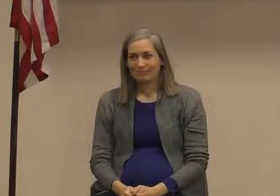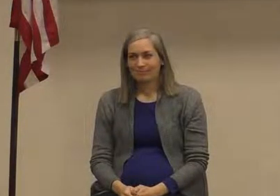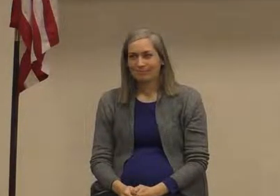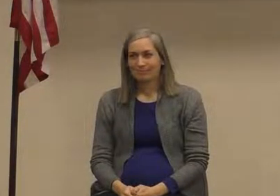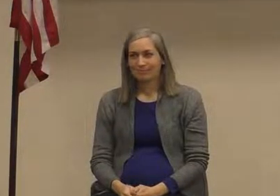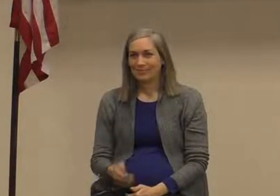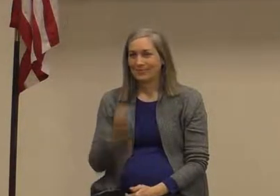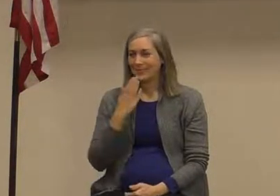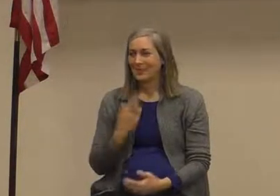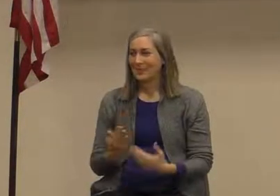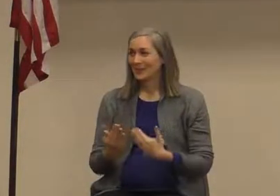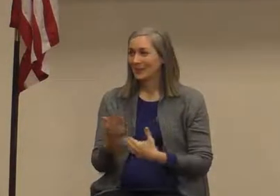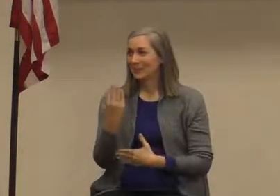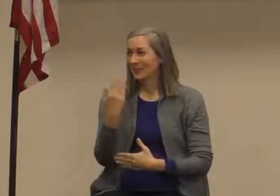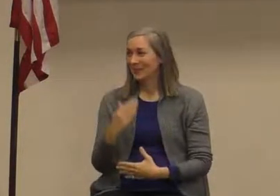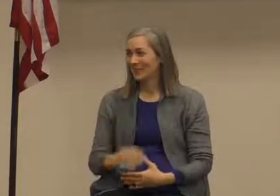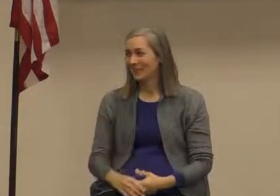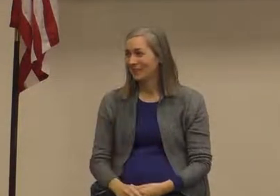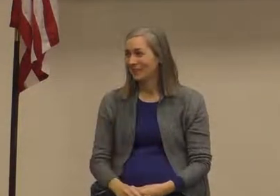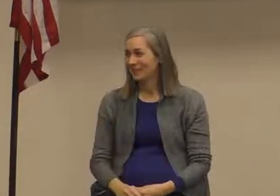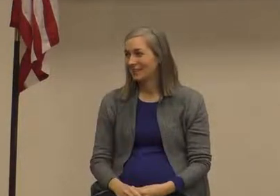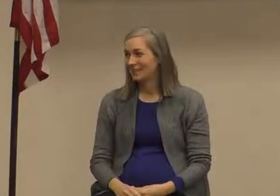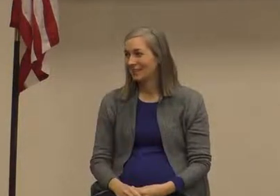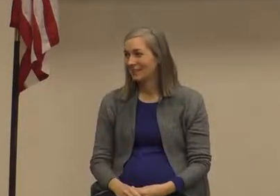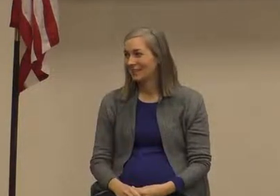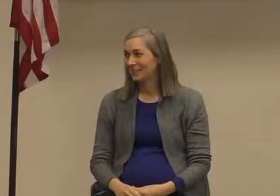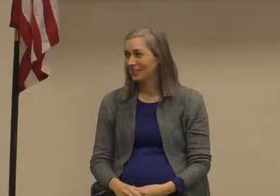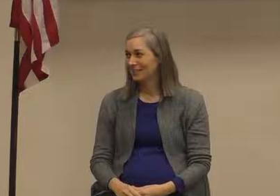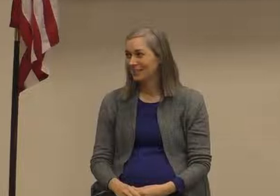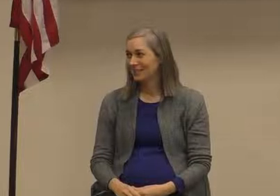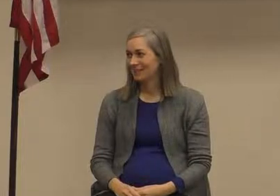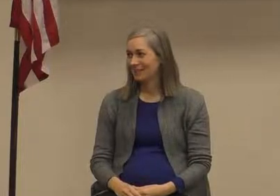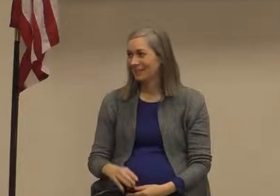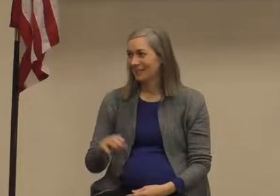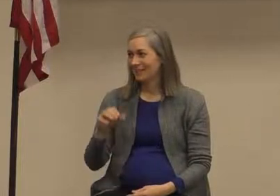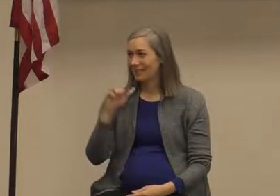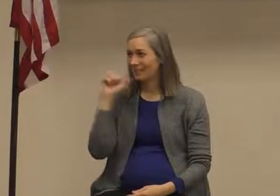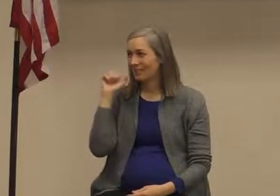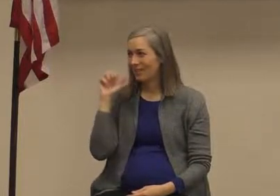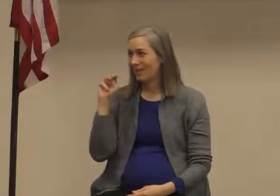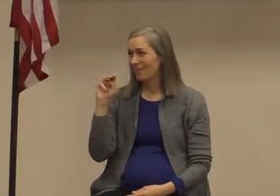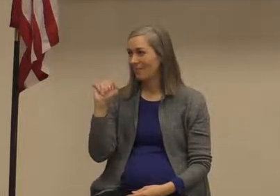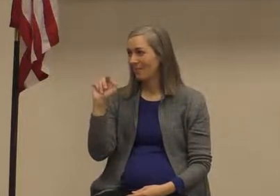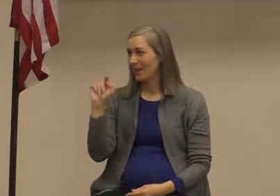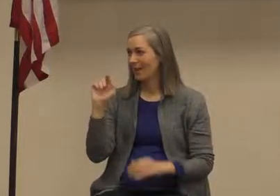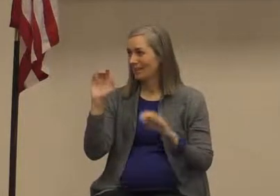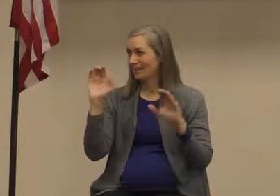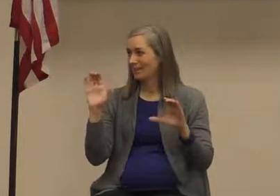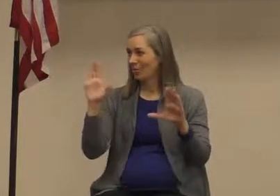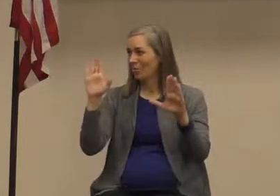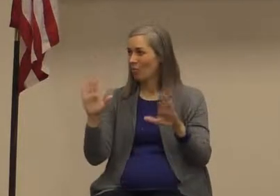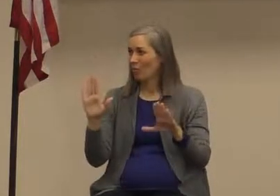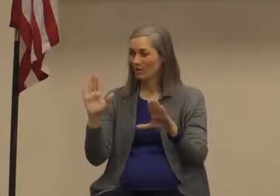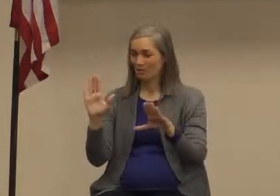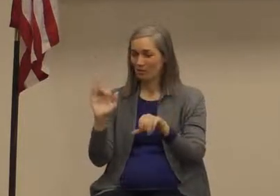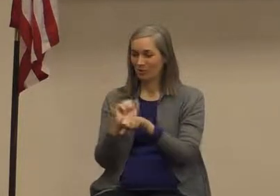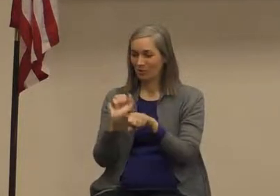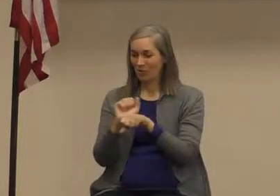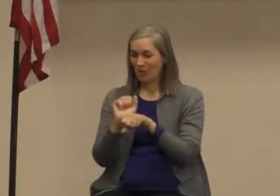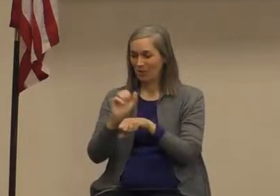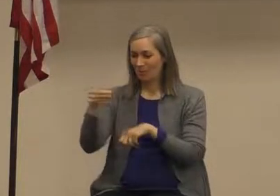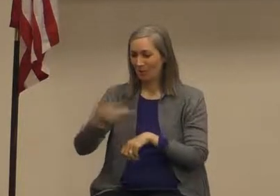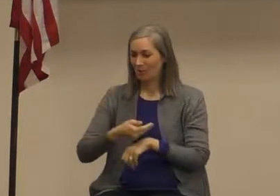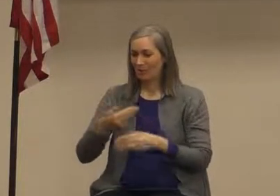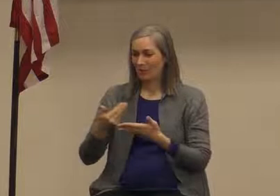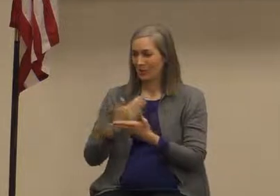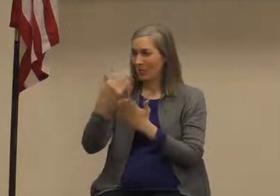good morning matt did an excellent job yesterday introducing our new chapel series the shema now to jog our memories i